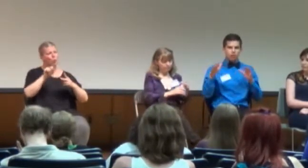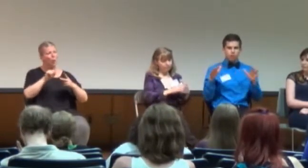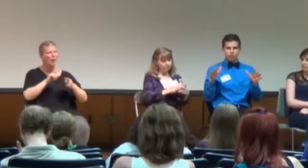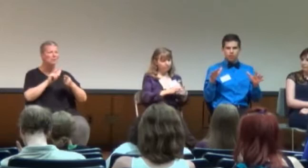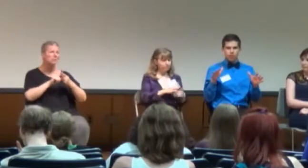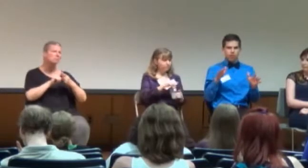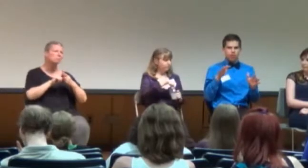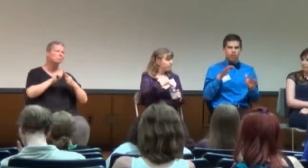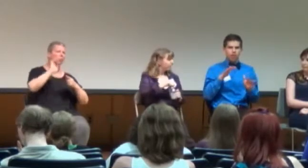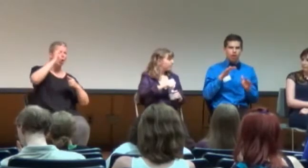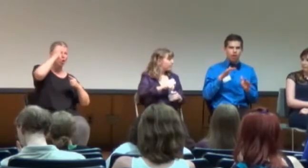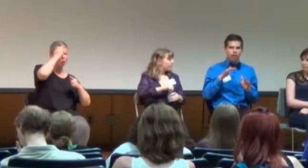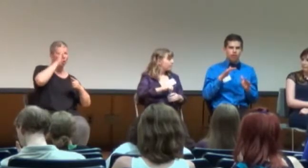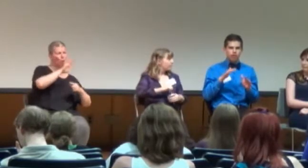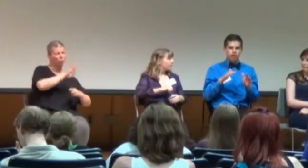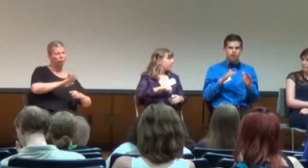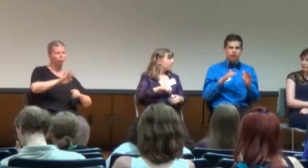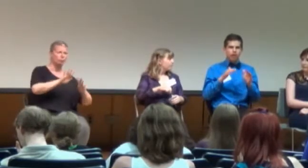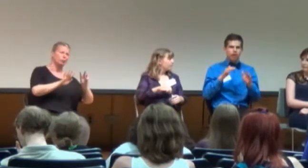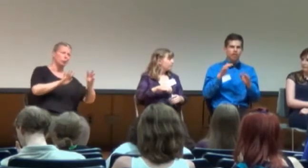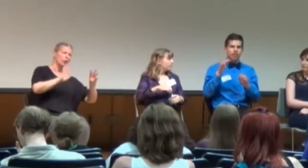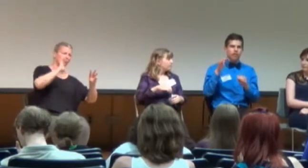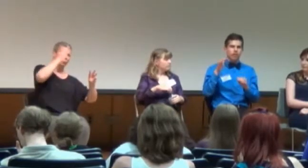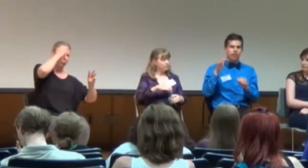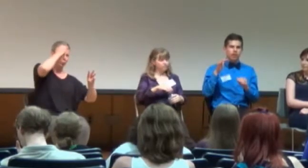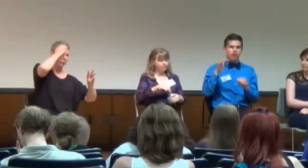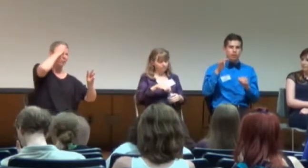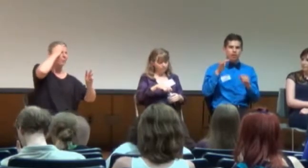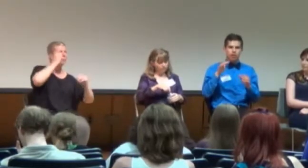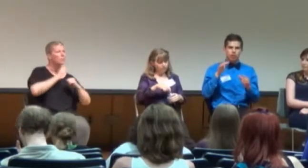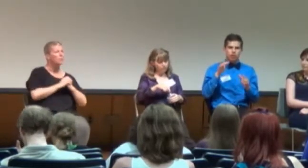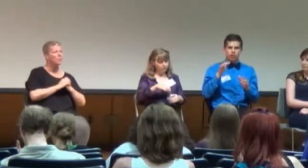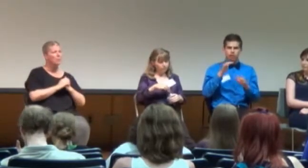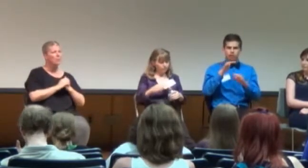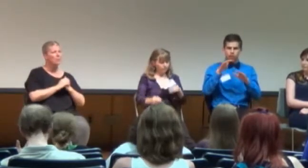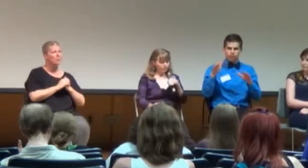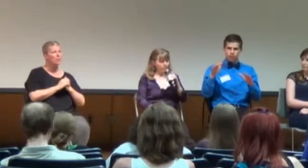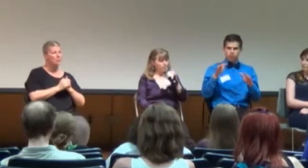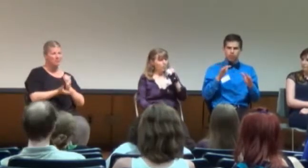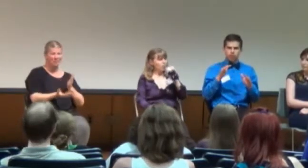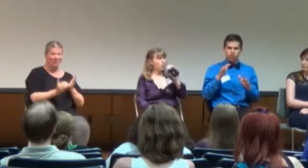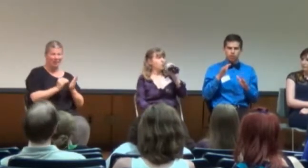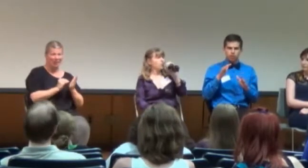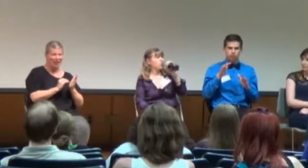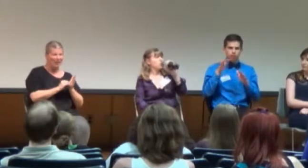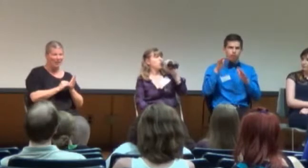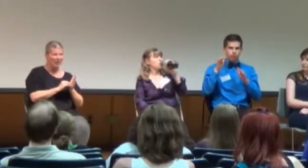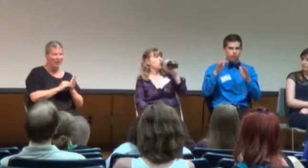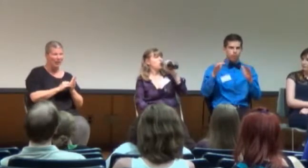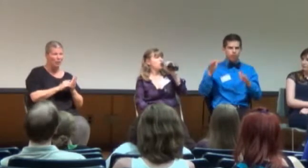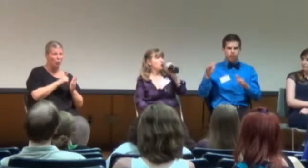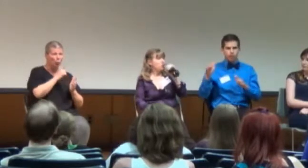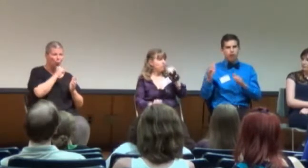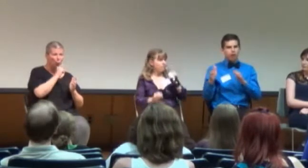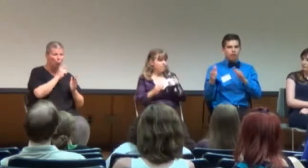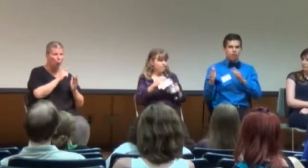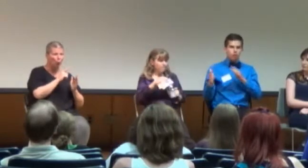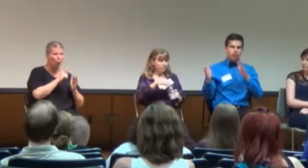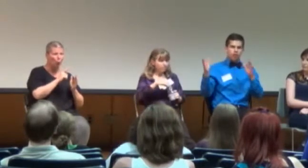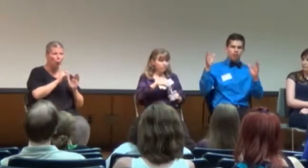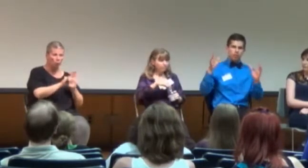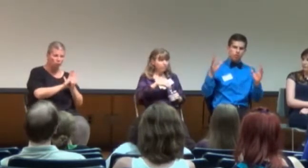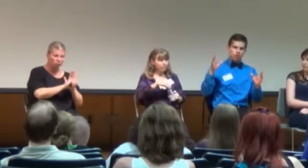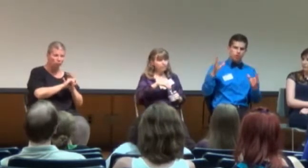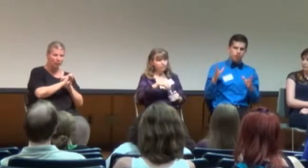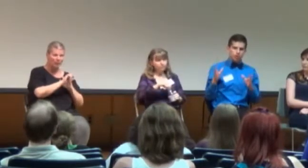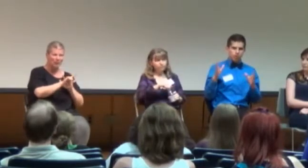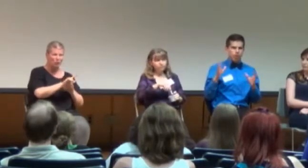in those populations, there aren't, it's a very minority of people is, are people of color. So,